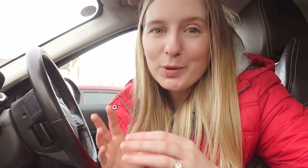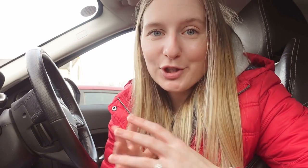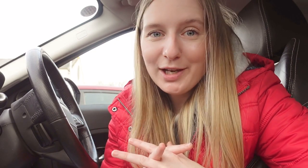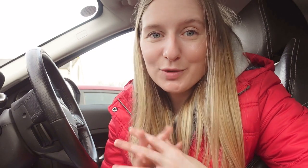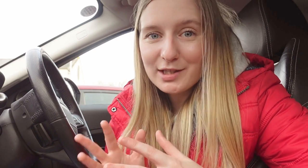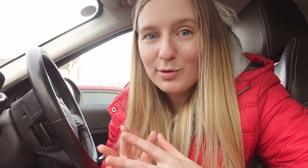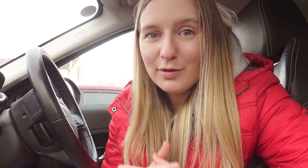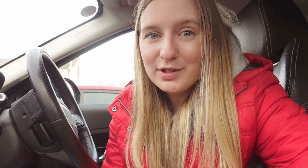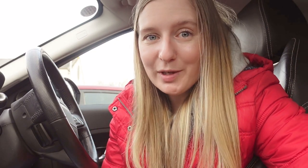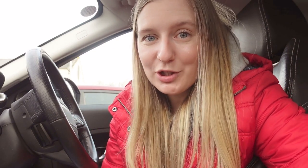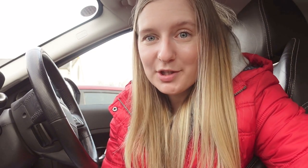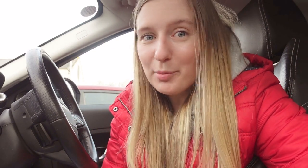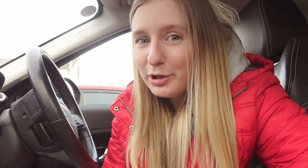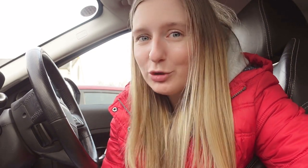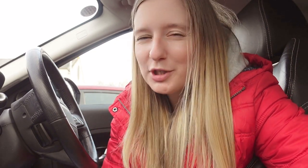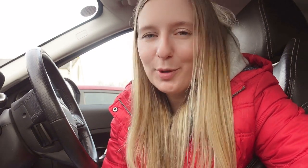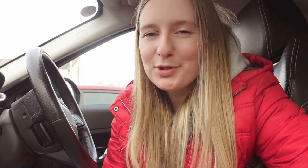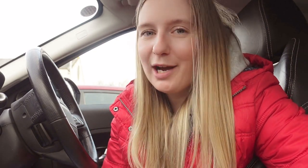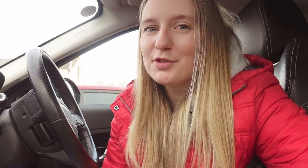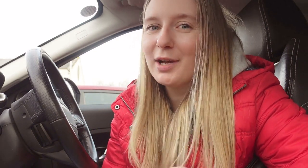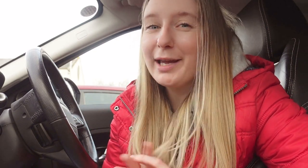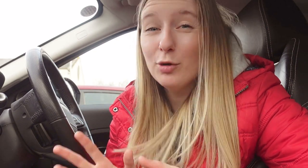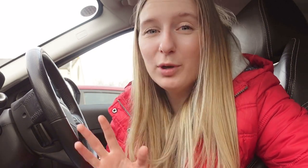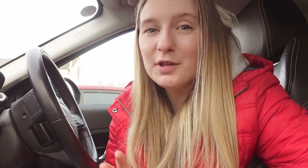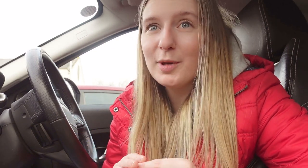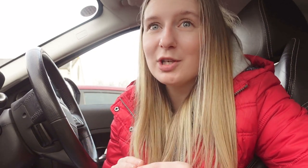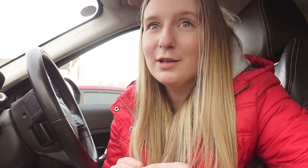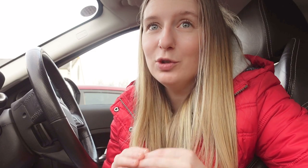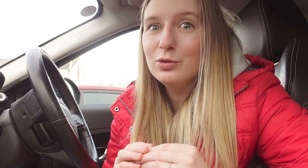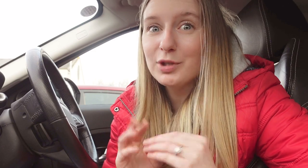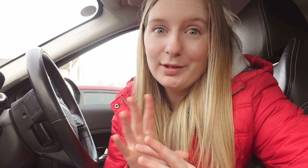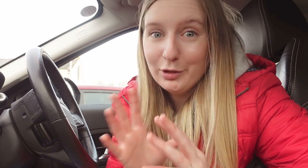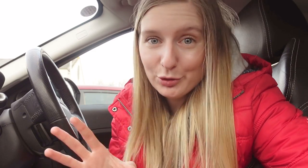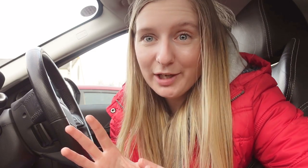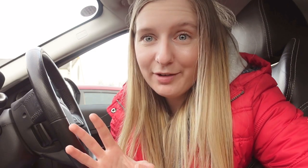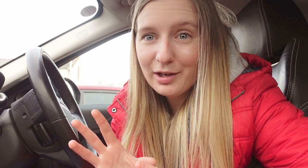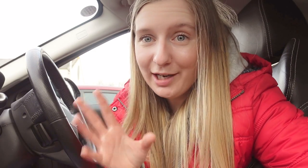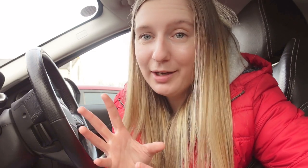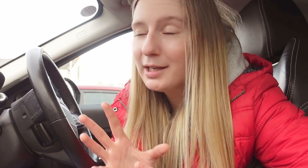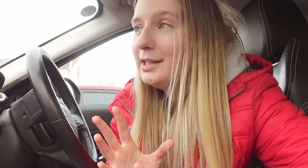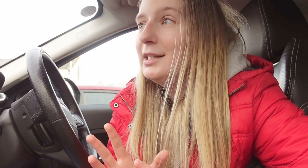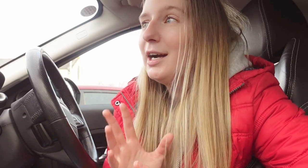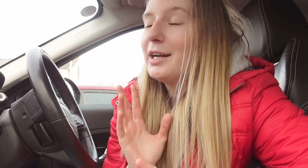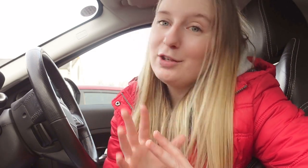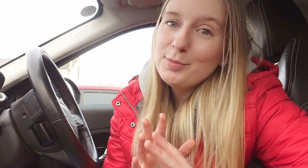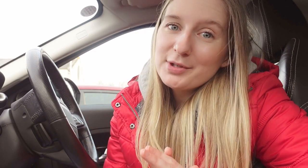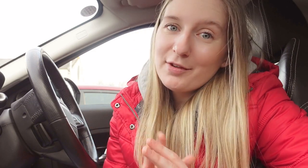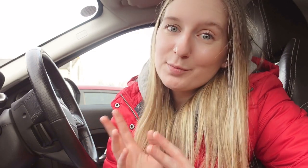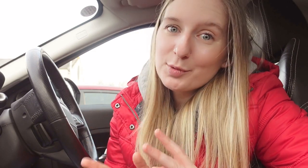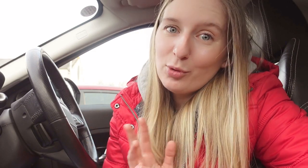questionnaire she's asking me all of these questions that I'm pretty sure you're supposed to have some like help with especially if you suddenly lose your hearing hearing I think you're supposed to have some support